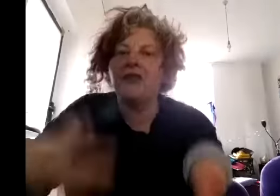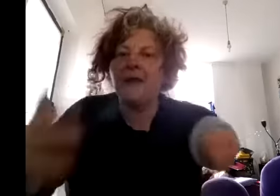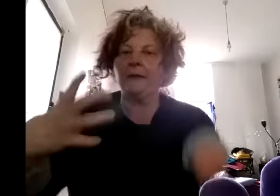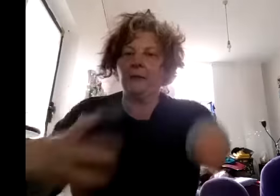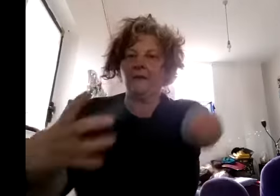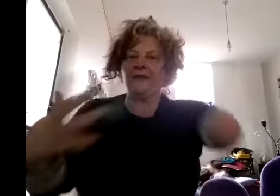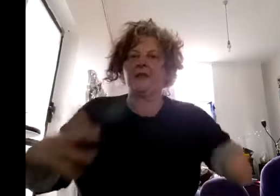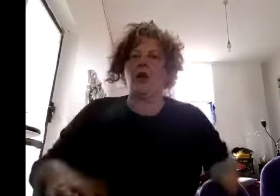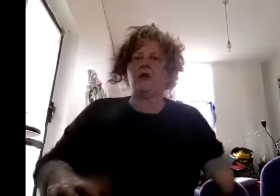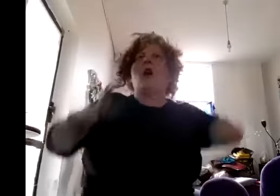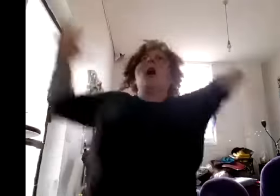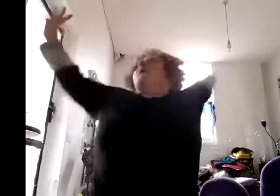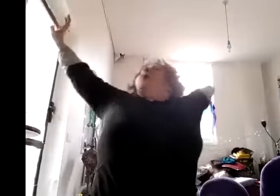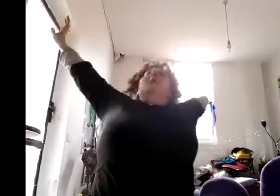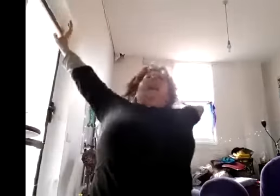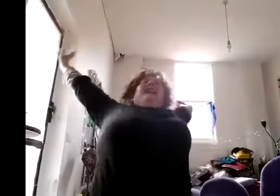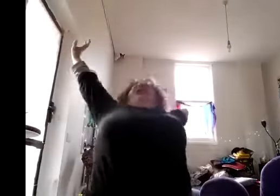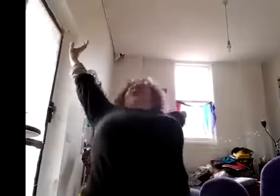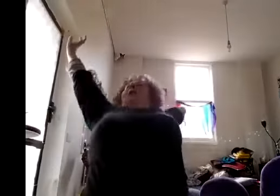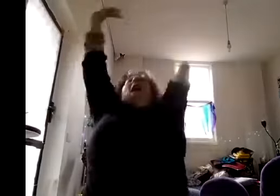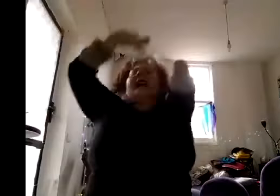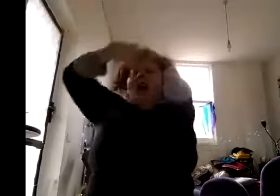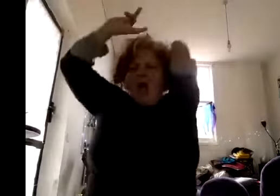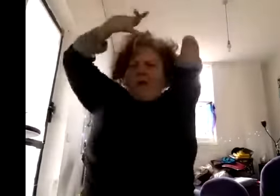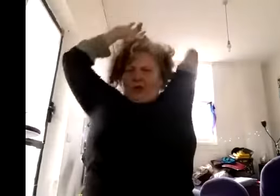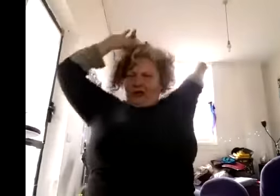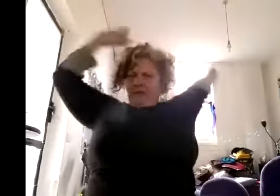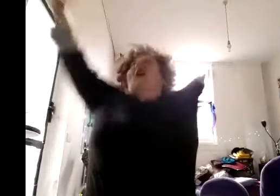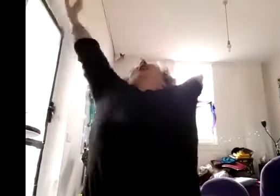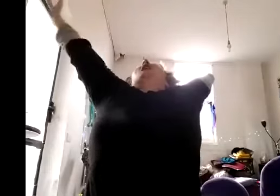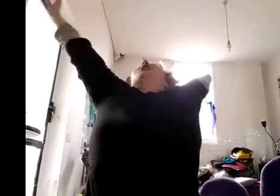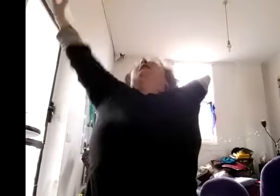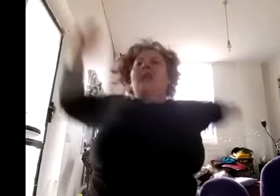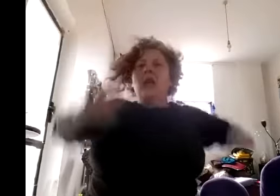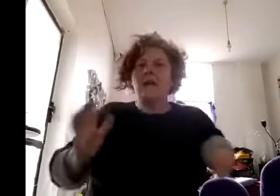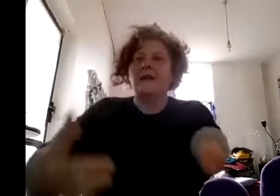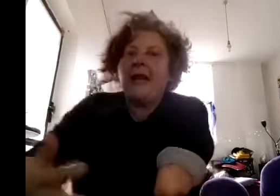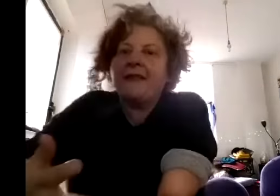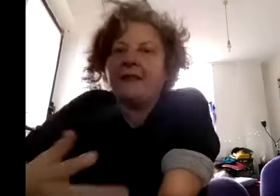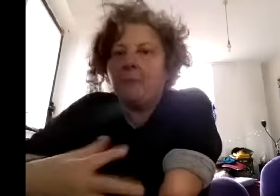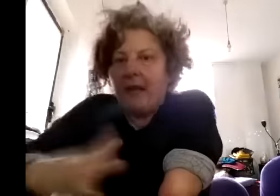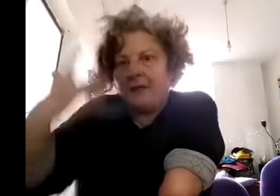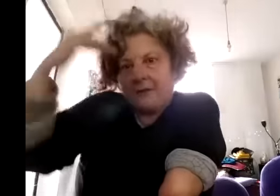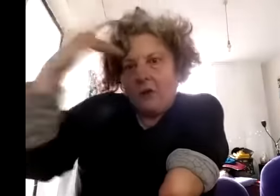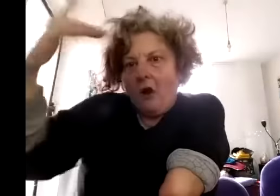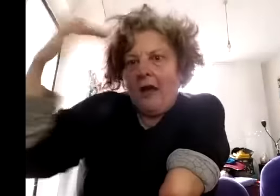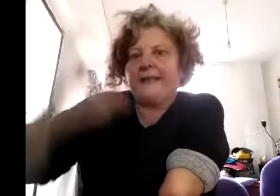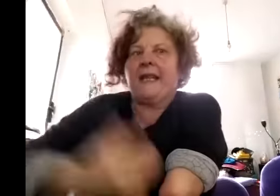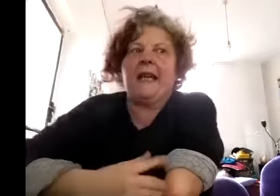that being the style that i'm here i have survived and that's about as high as it gets